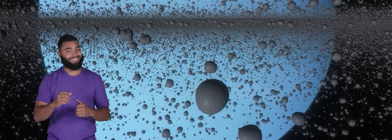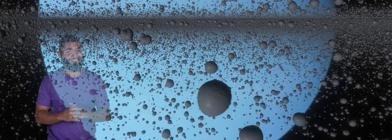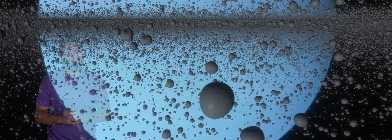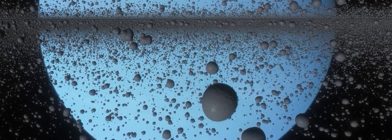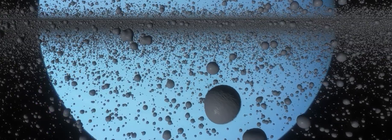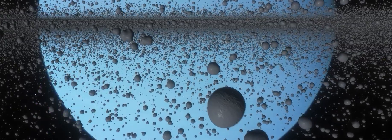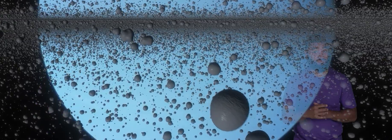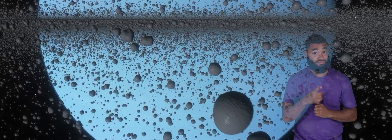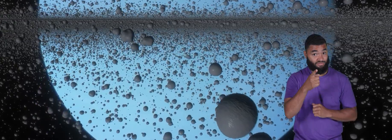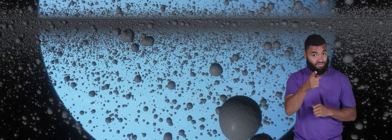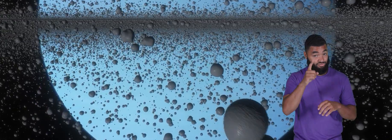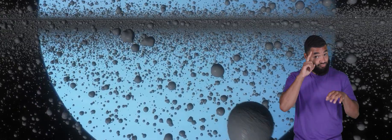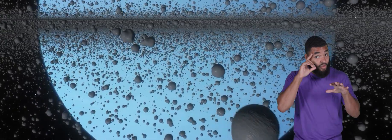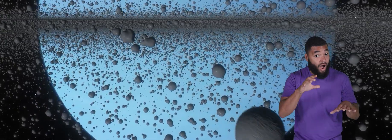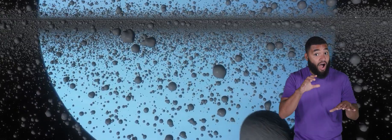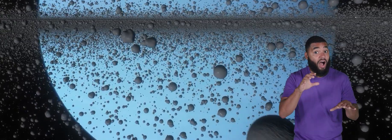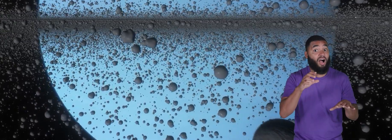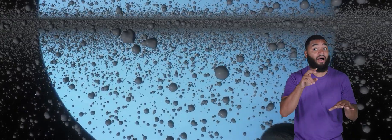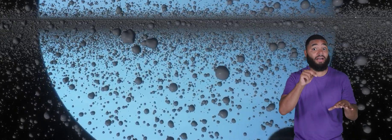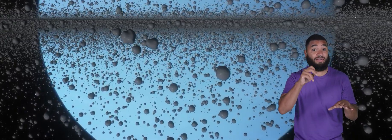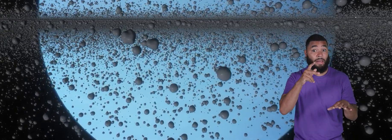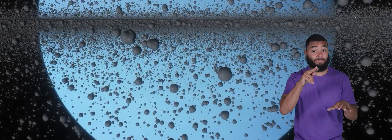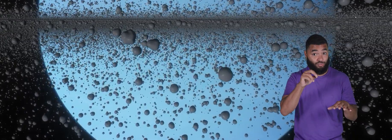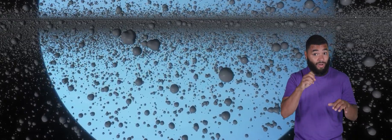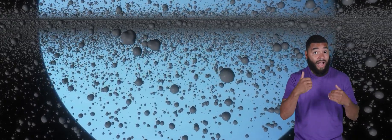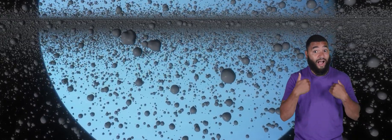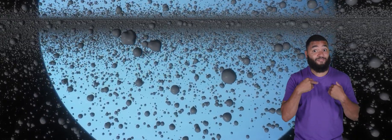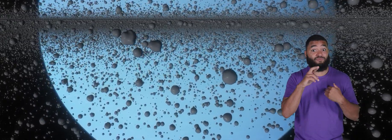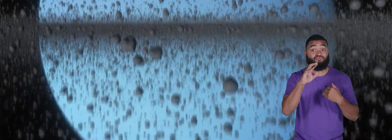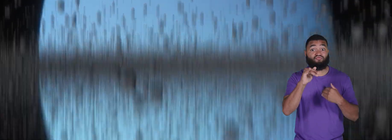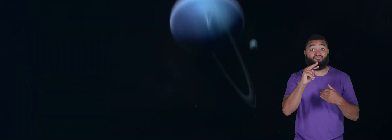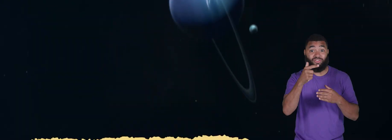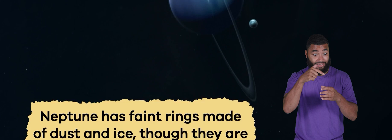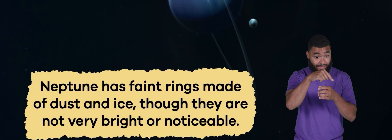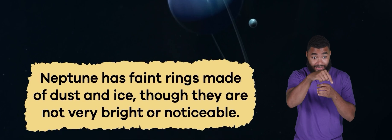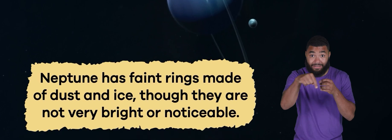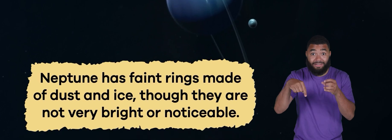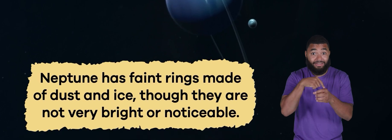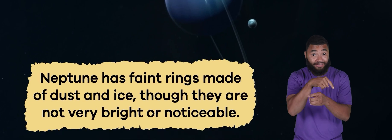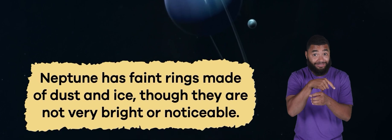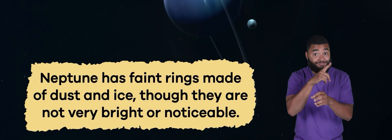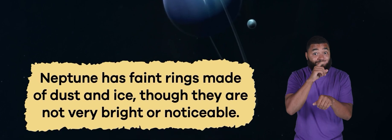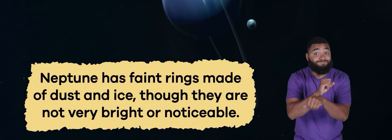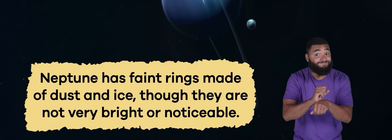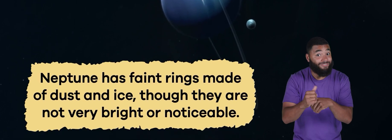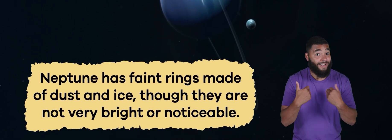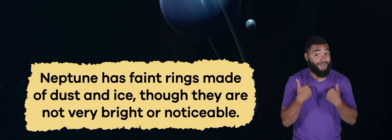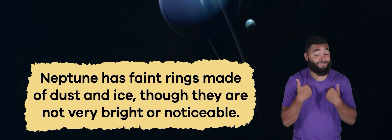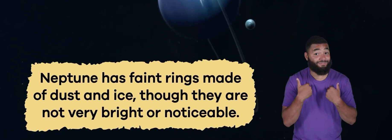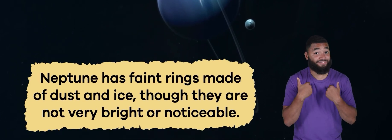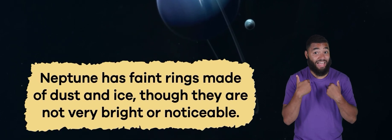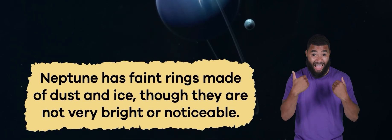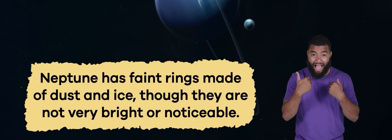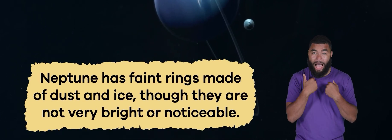learn that Neptune has rings? Because it does! Neptune has faint rings made of dust and ice,